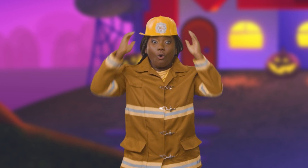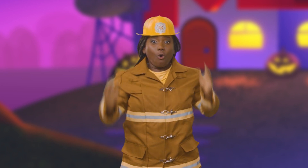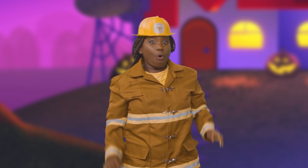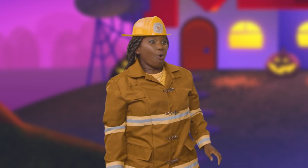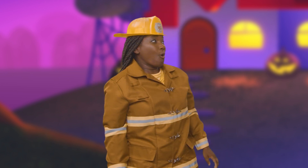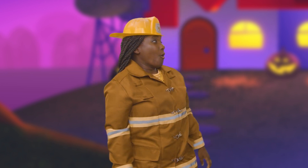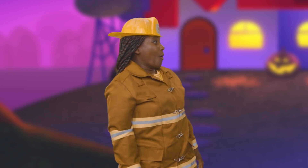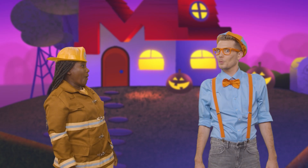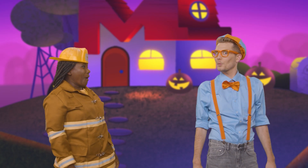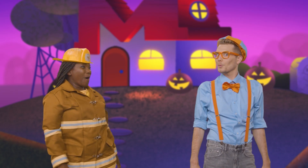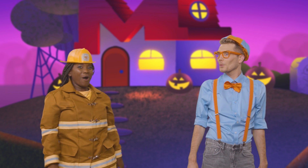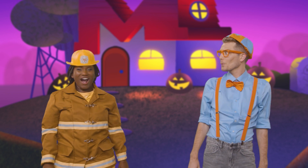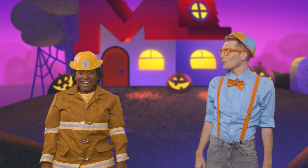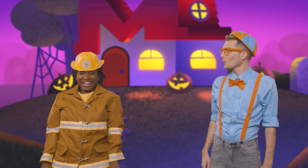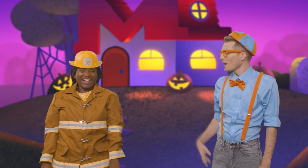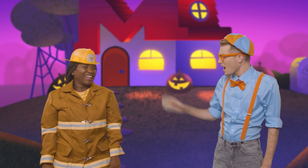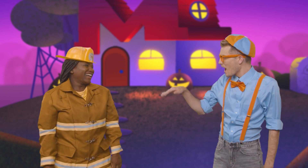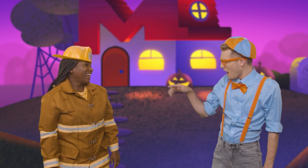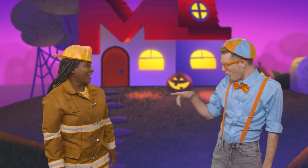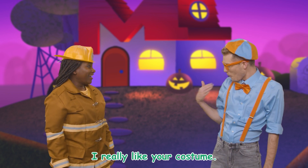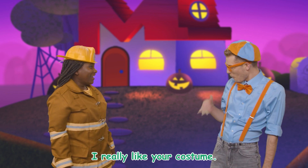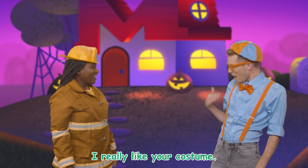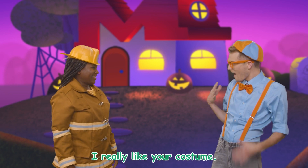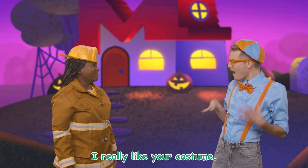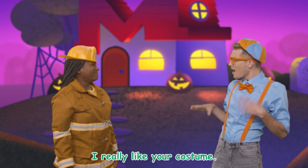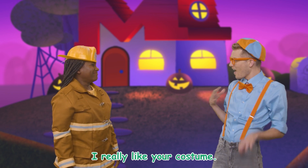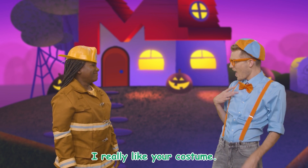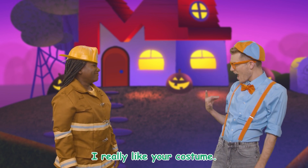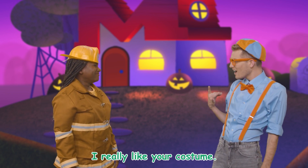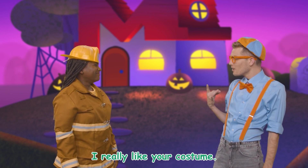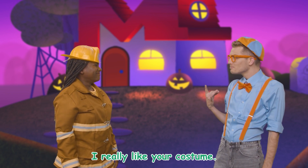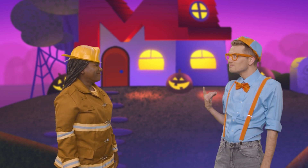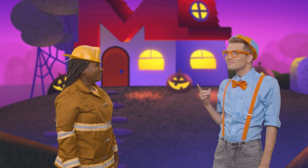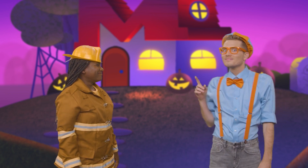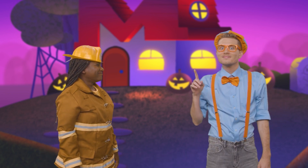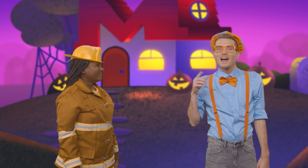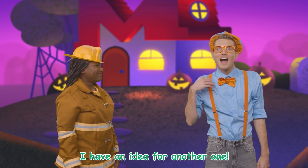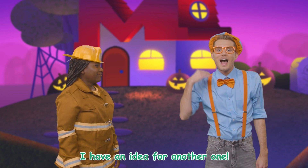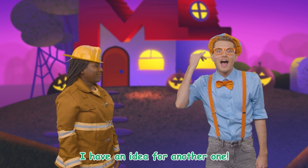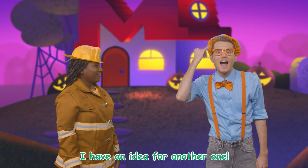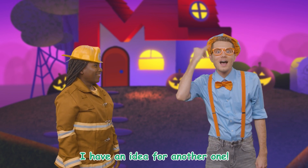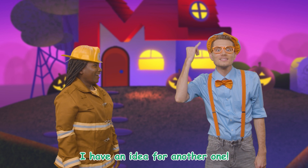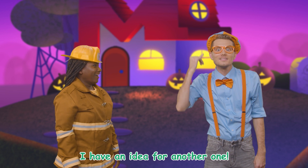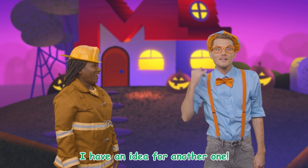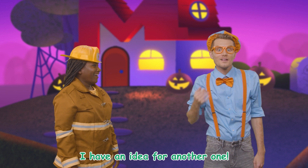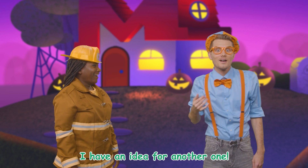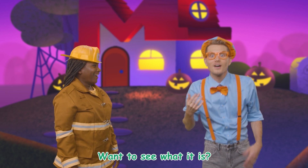Whoa! Wow! I really like your costume! I have an idea for another one!